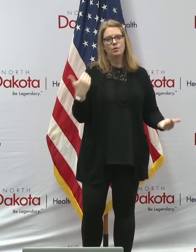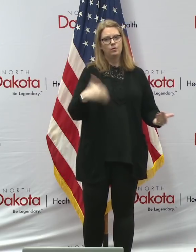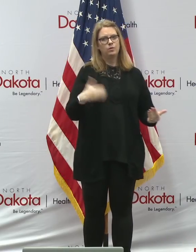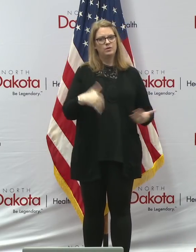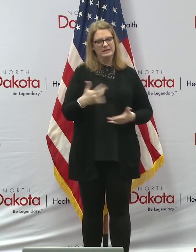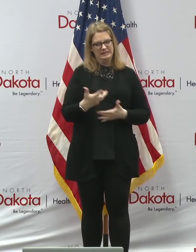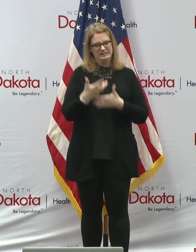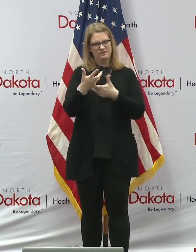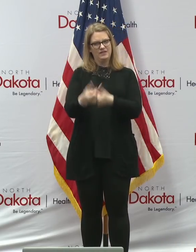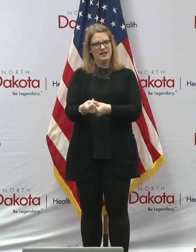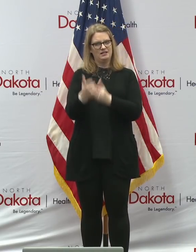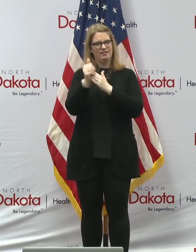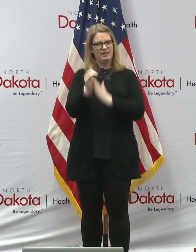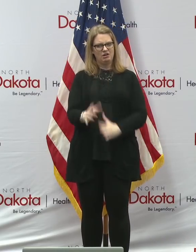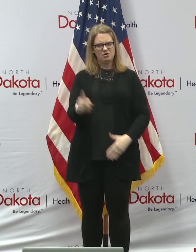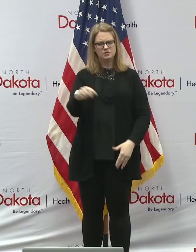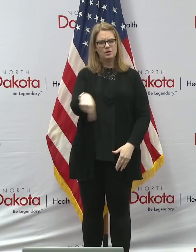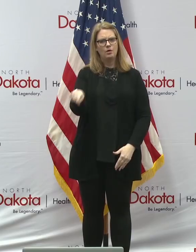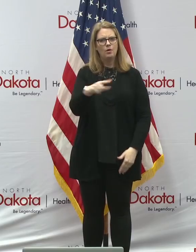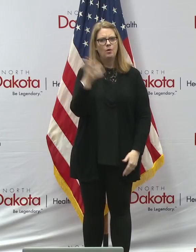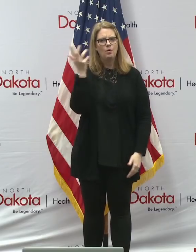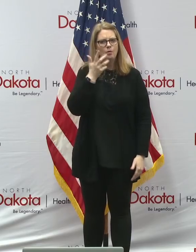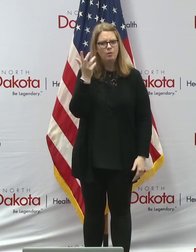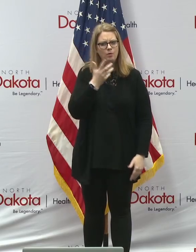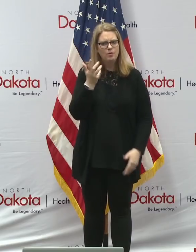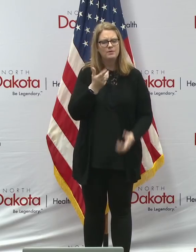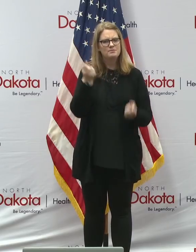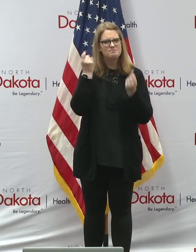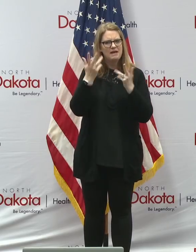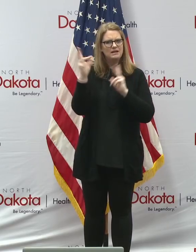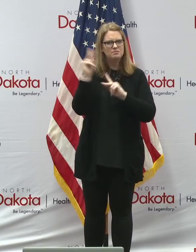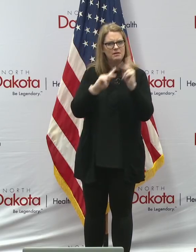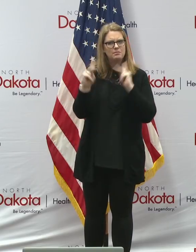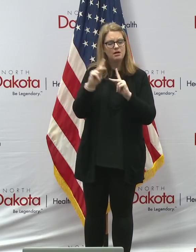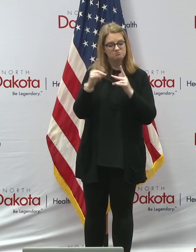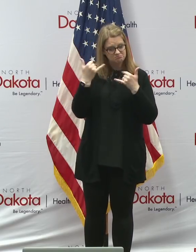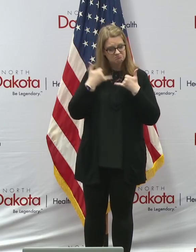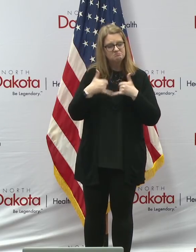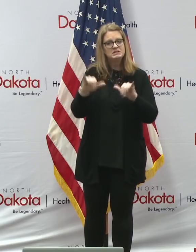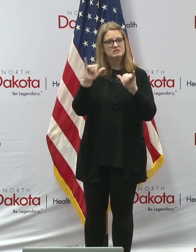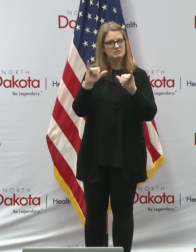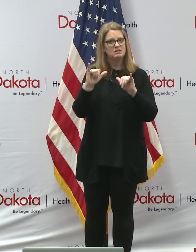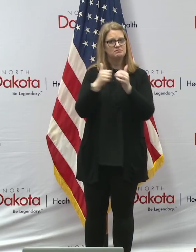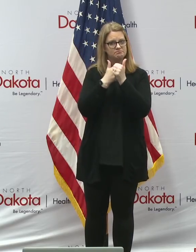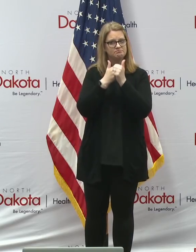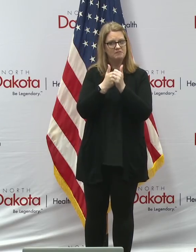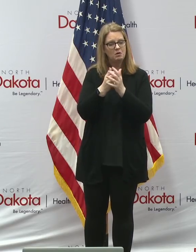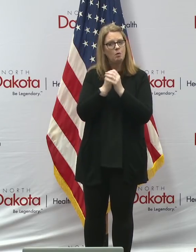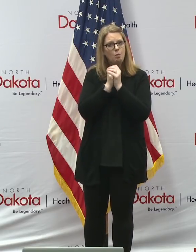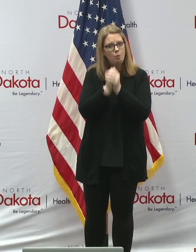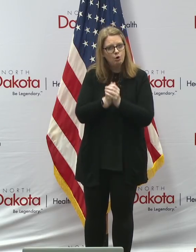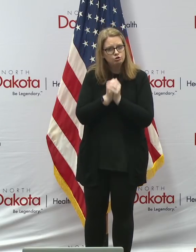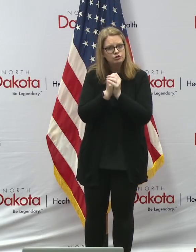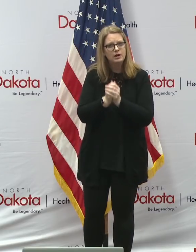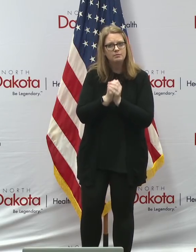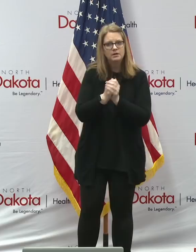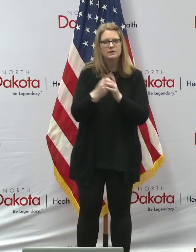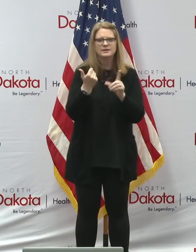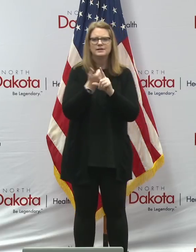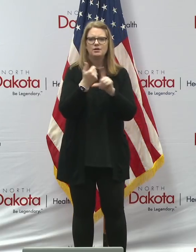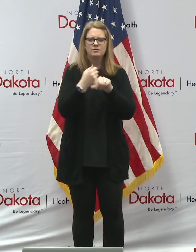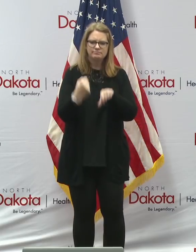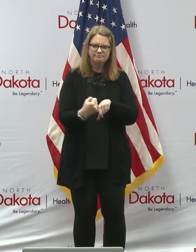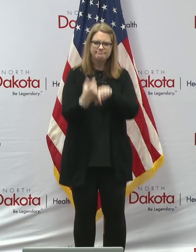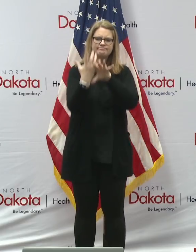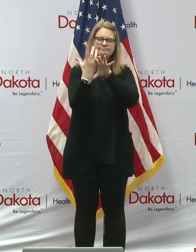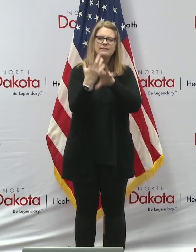because so many of them have found creative ways to hold worship services while still adhering to social distancing guidelines, whether those are virtual services